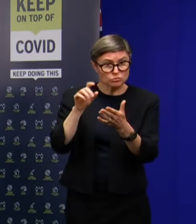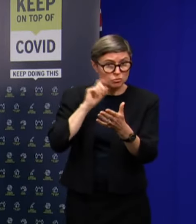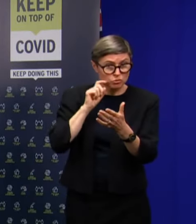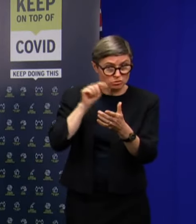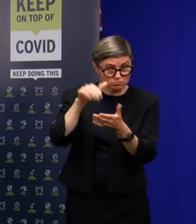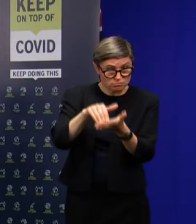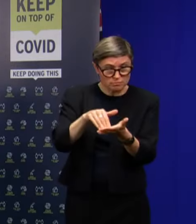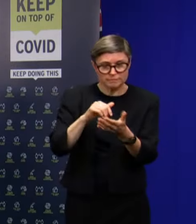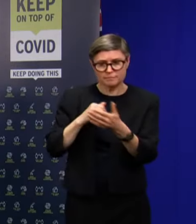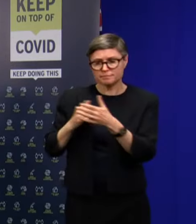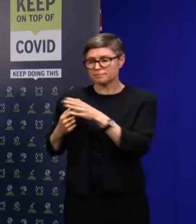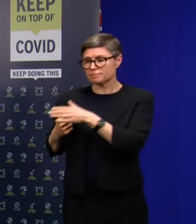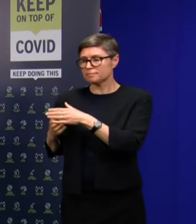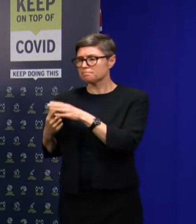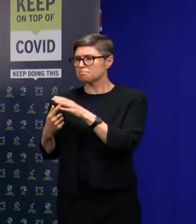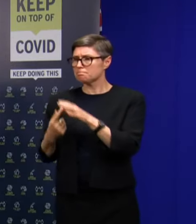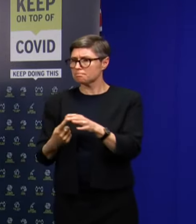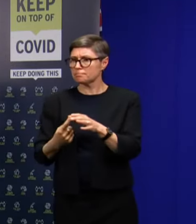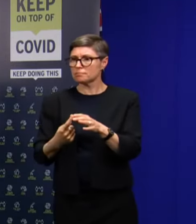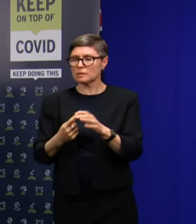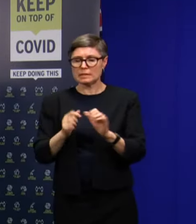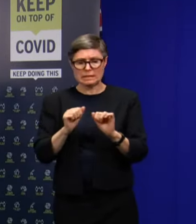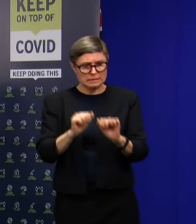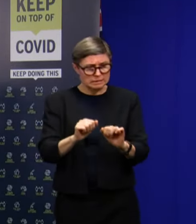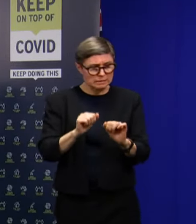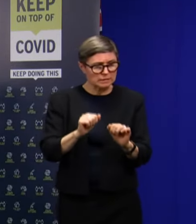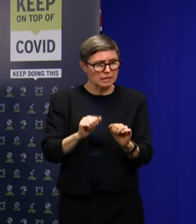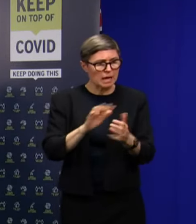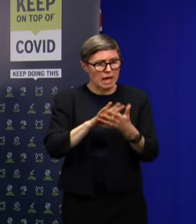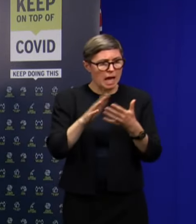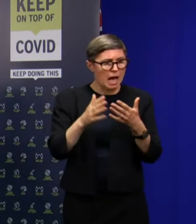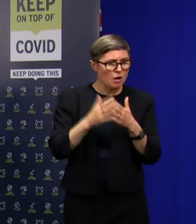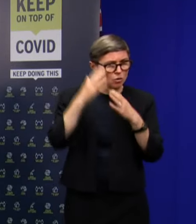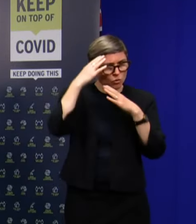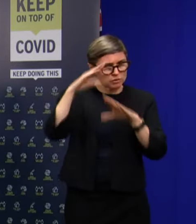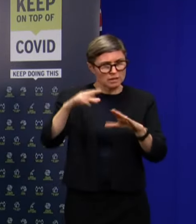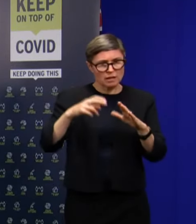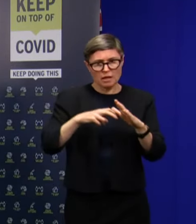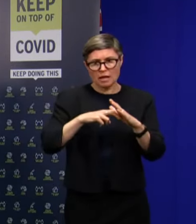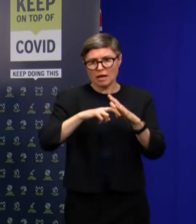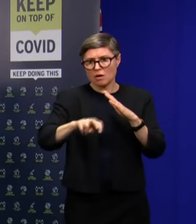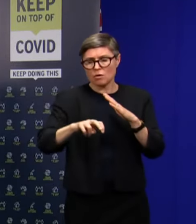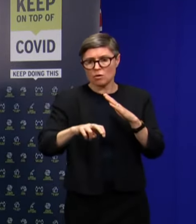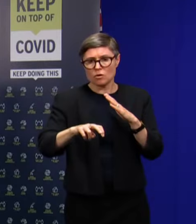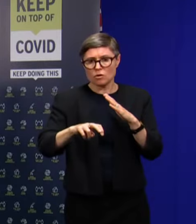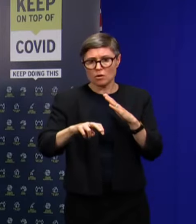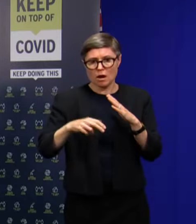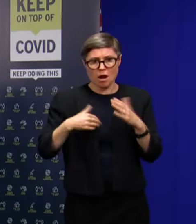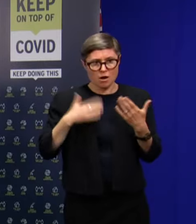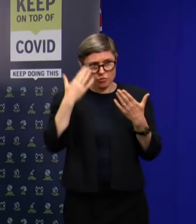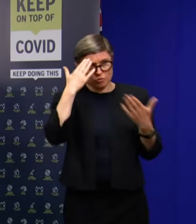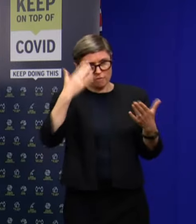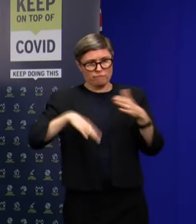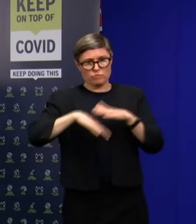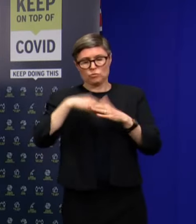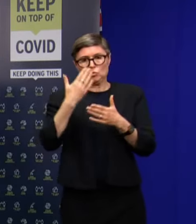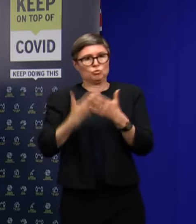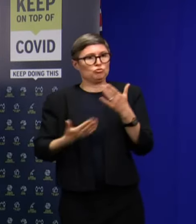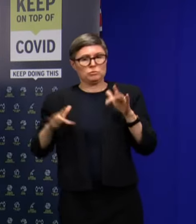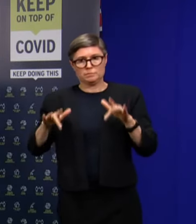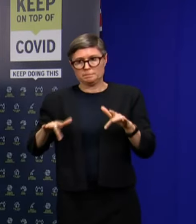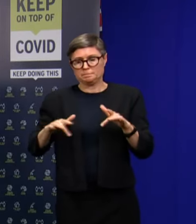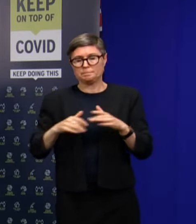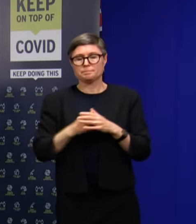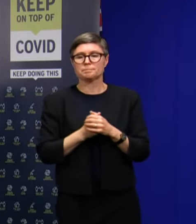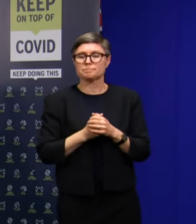The circumstances, the precise circumstances of the person's departure from the hotel room, I do not know. We